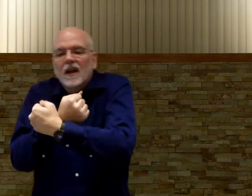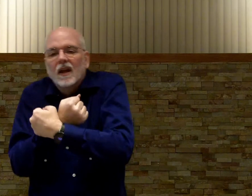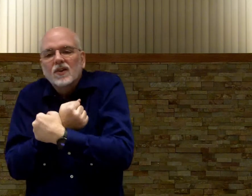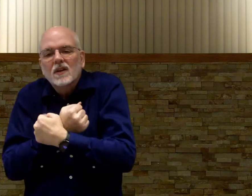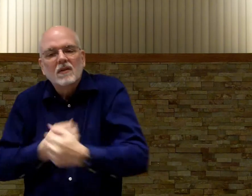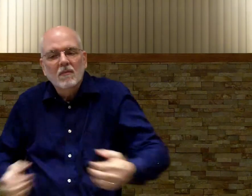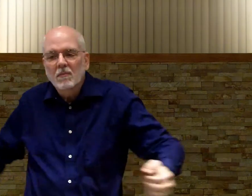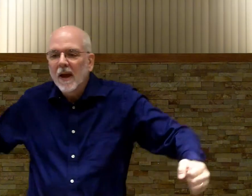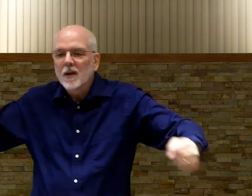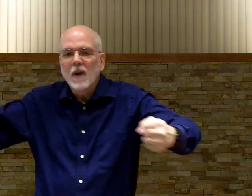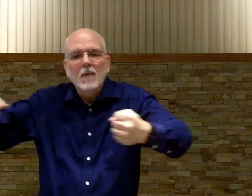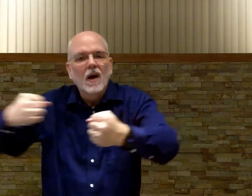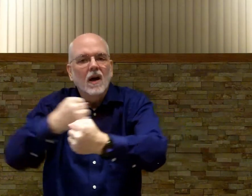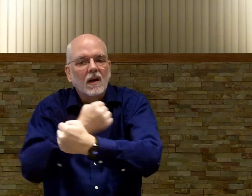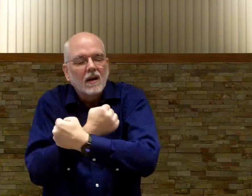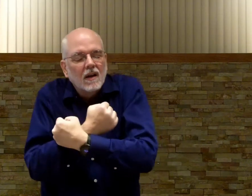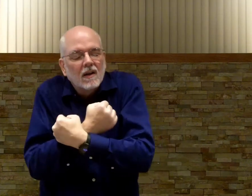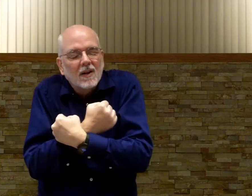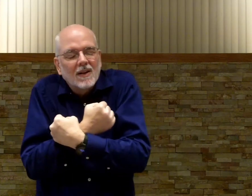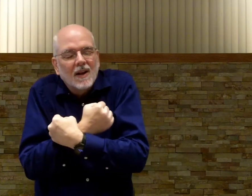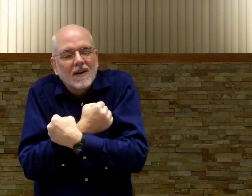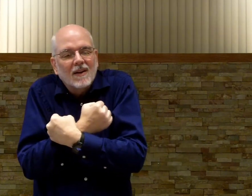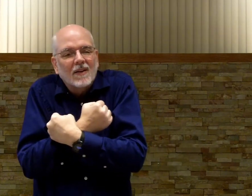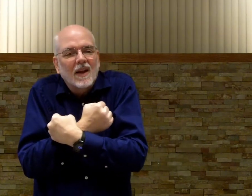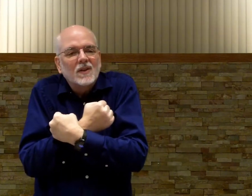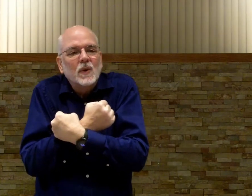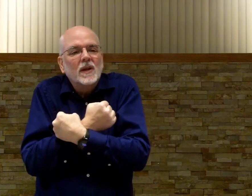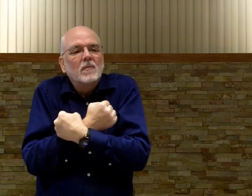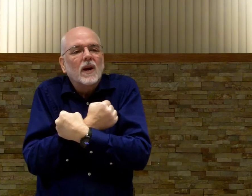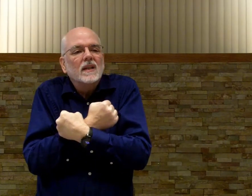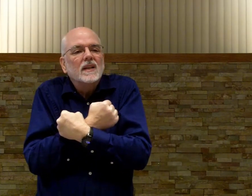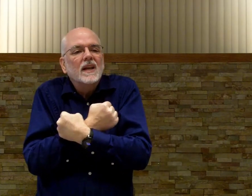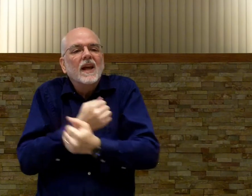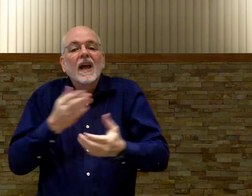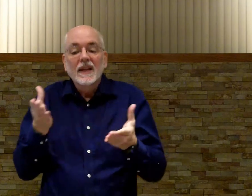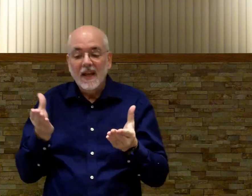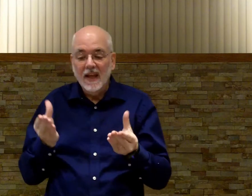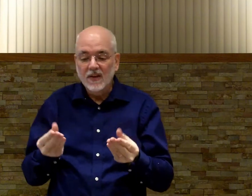just pantomime a hug okay sweet embrace tender